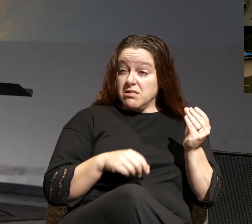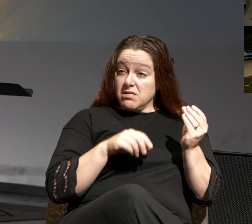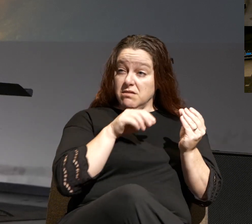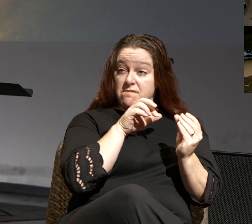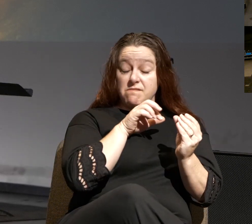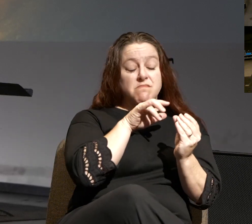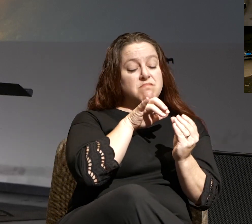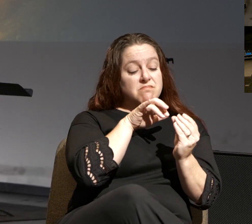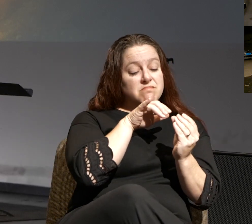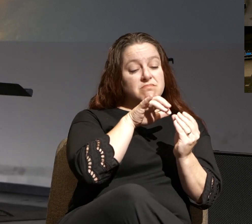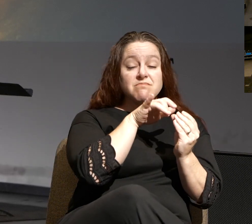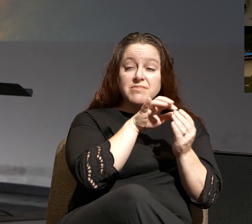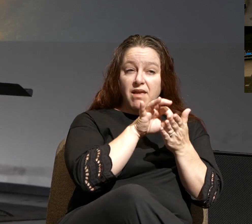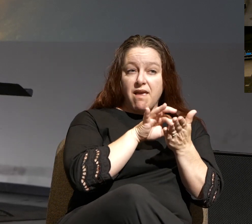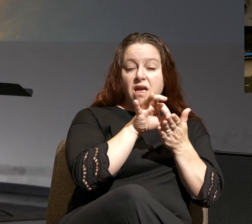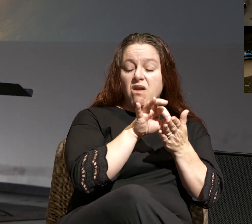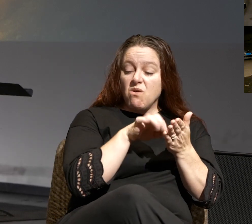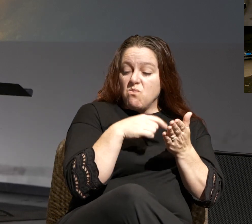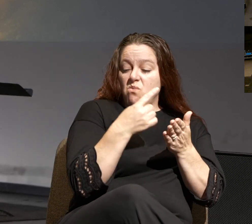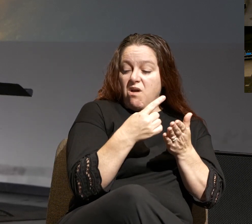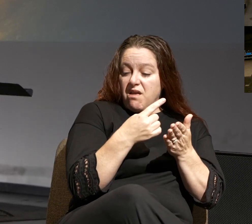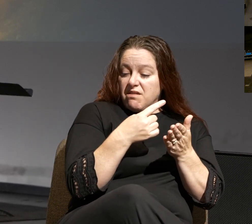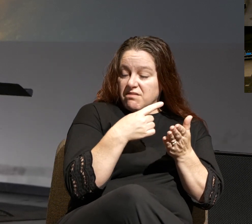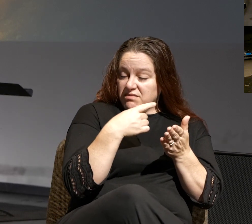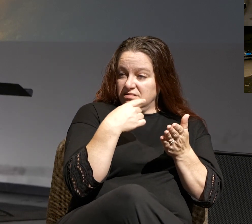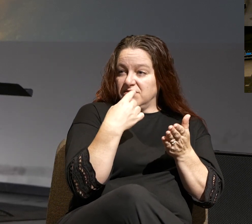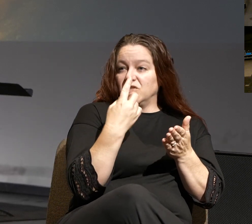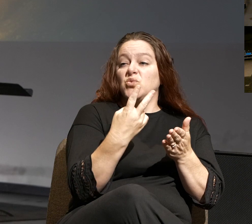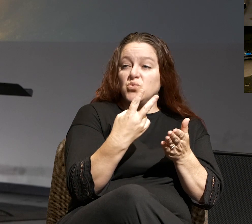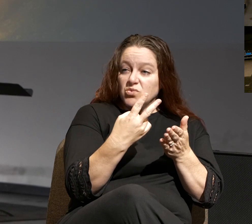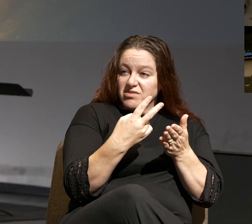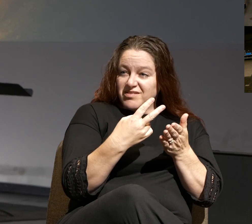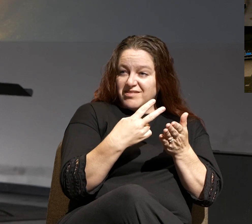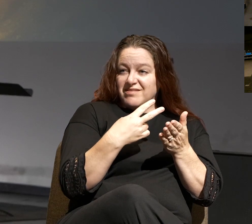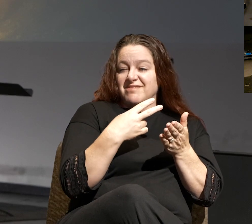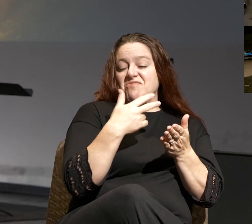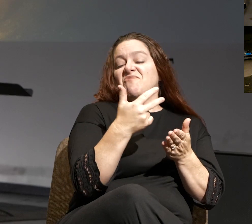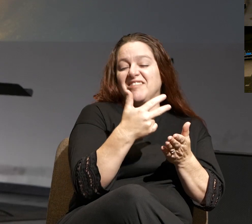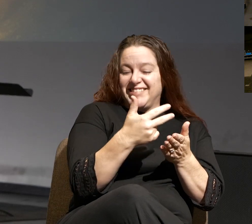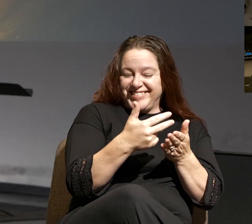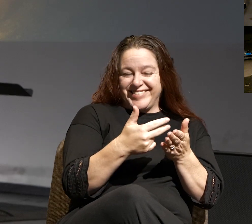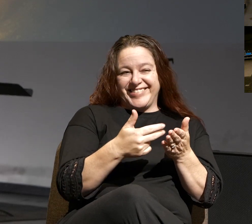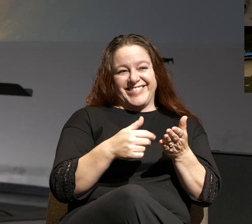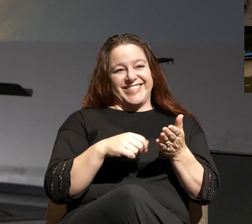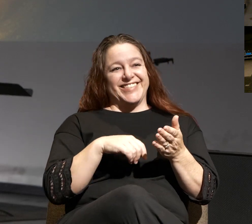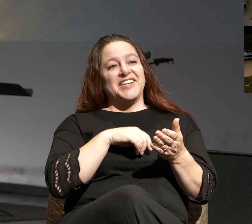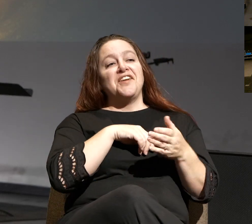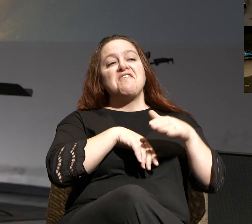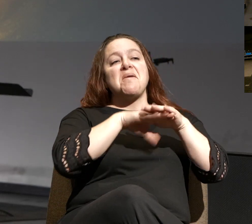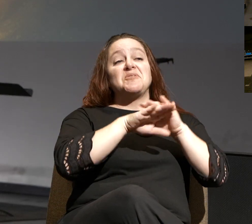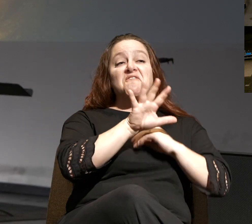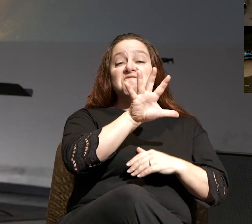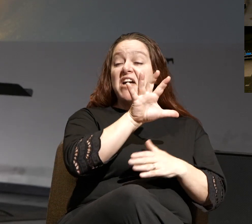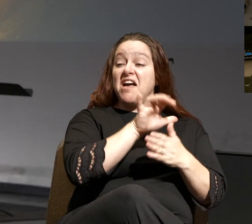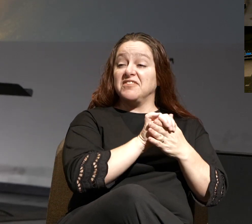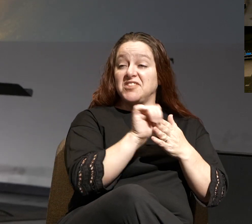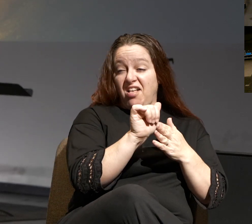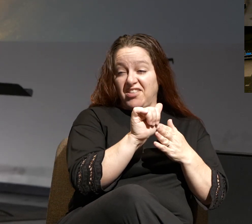I start counting bills. One, two, three, all the way up to five.